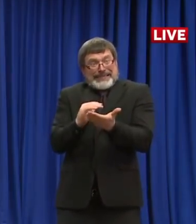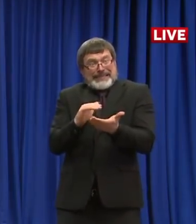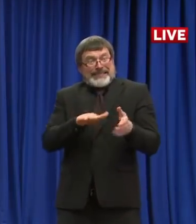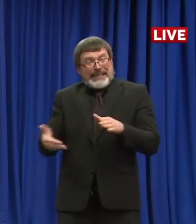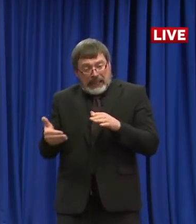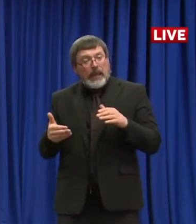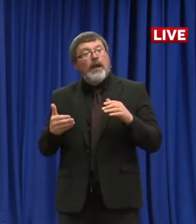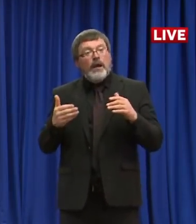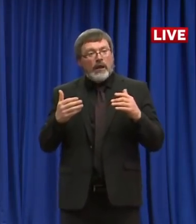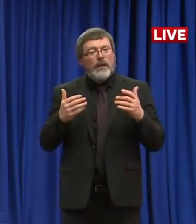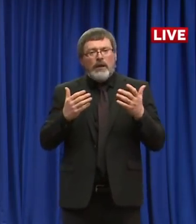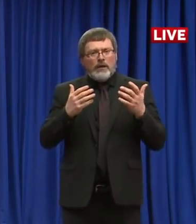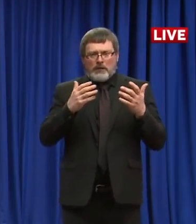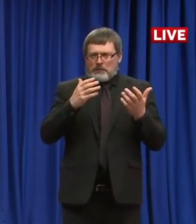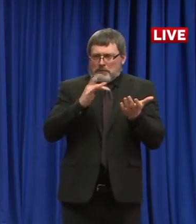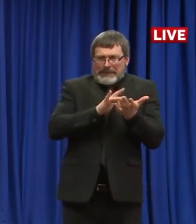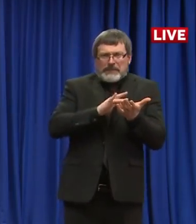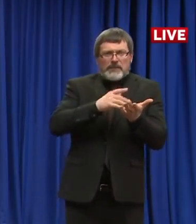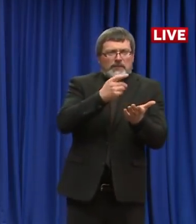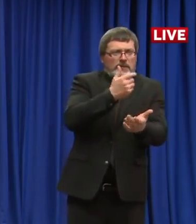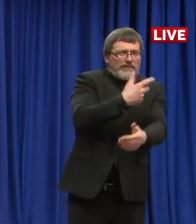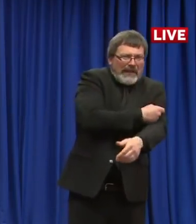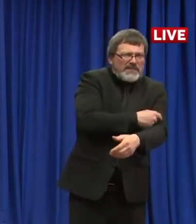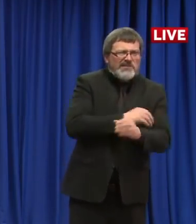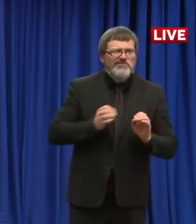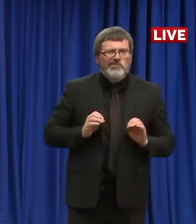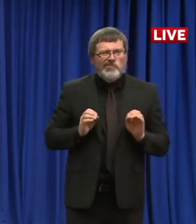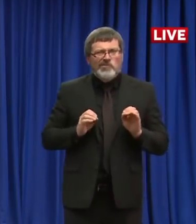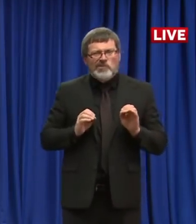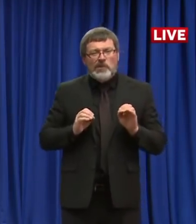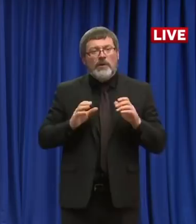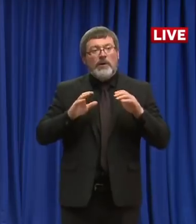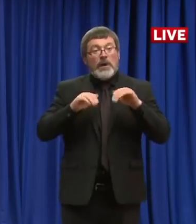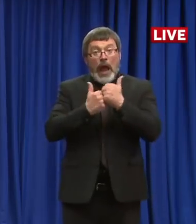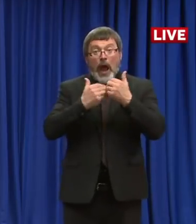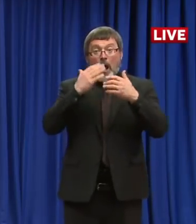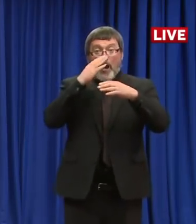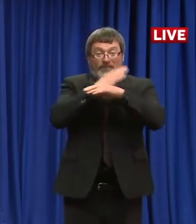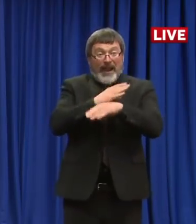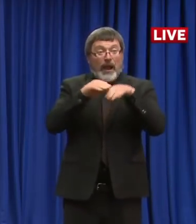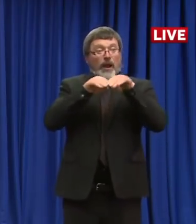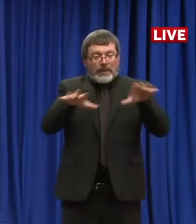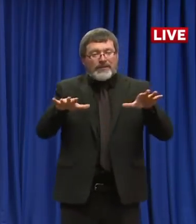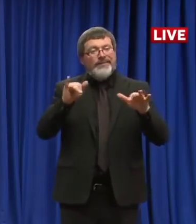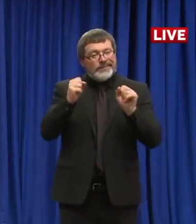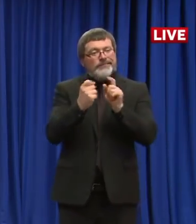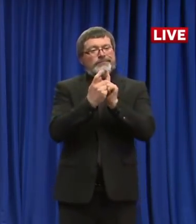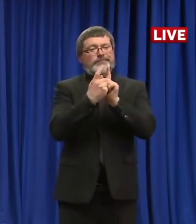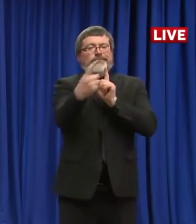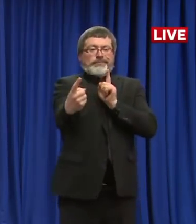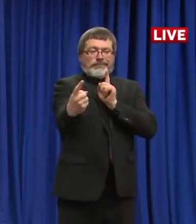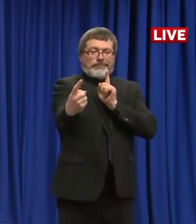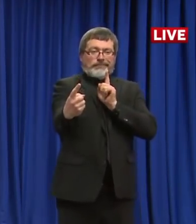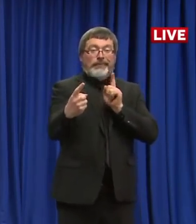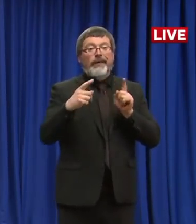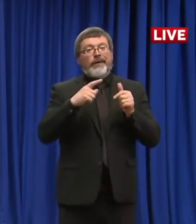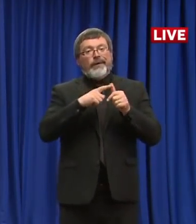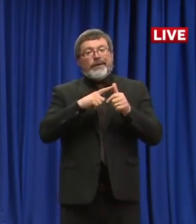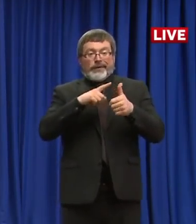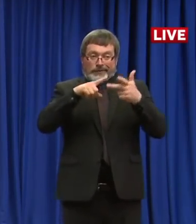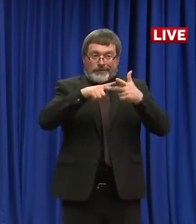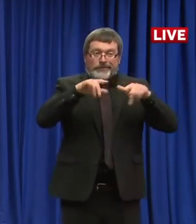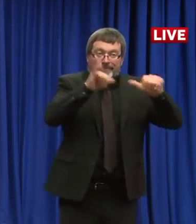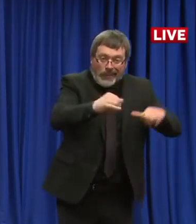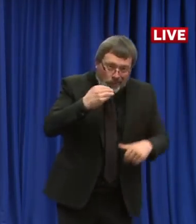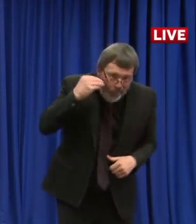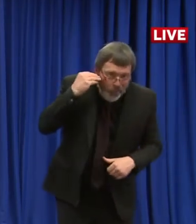age groups of elderly, 60 and up, 80 and up. It's very serious. And no one takes the